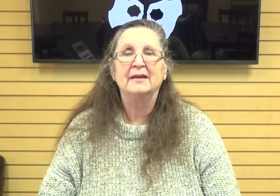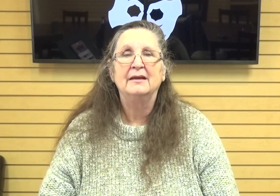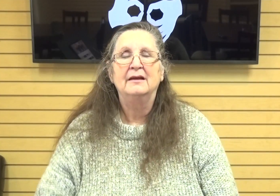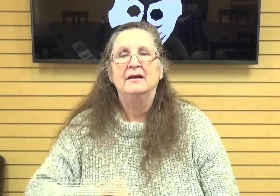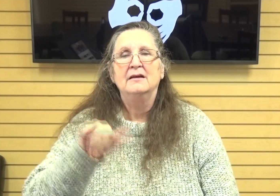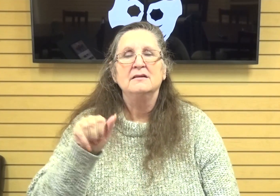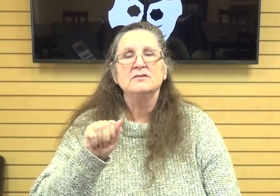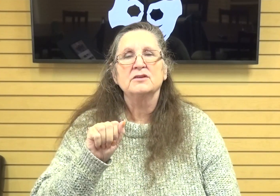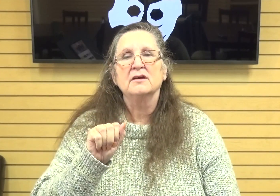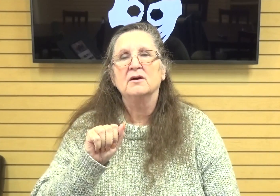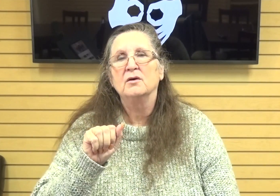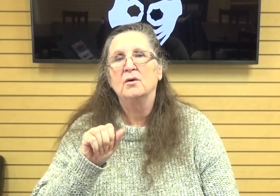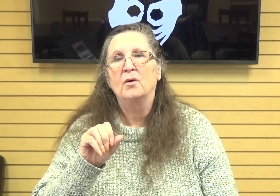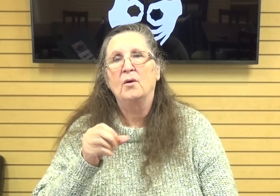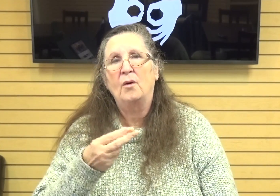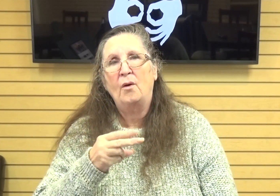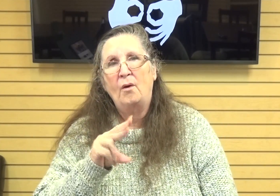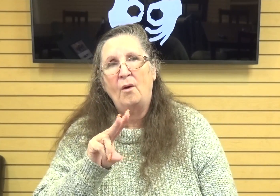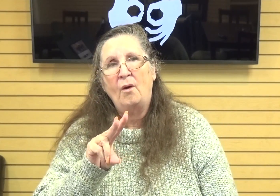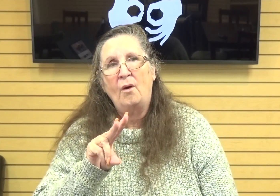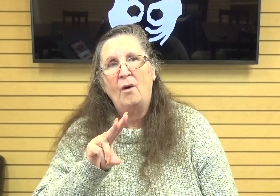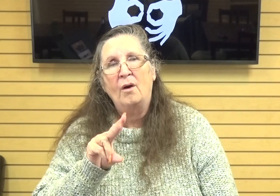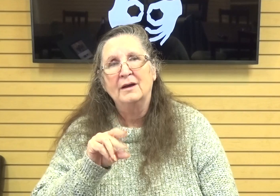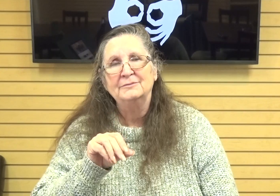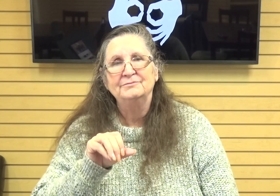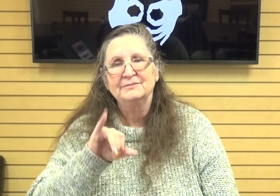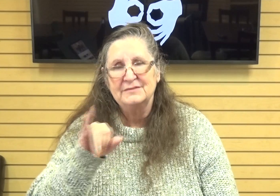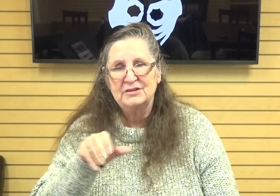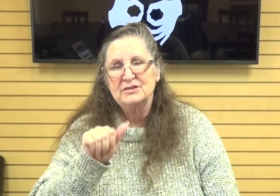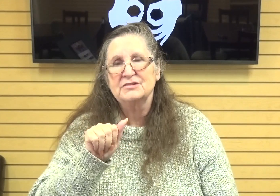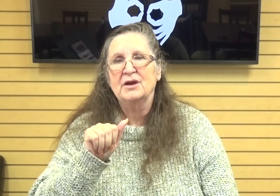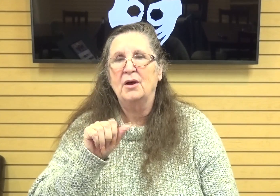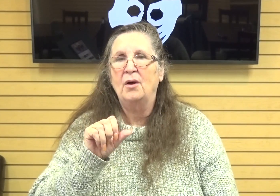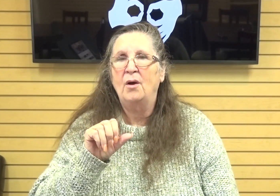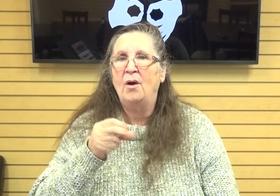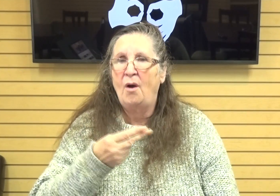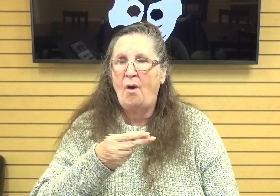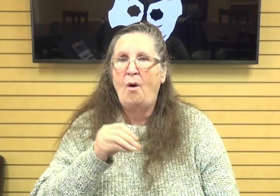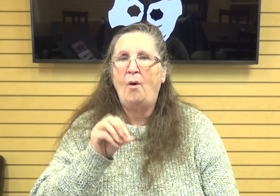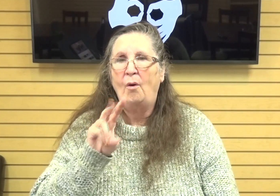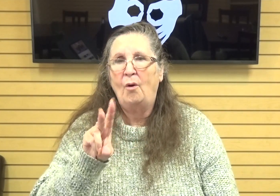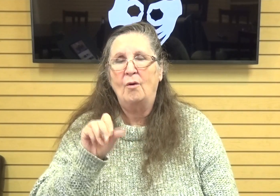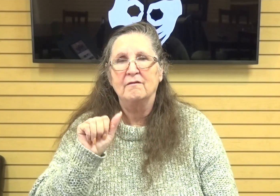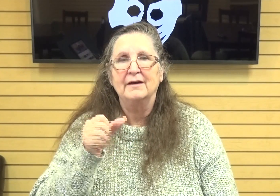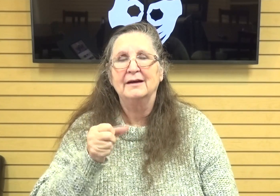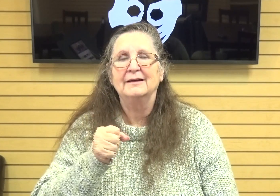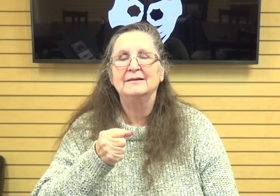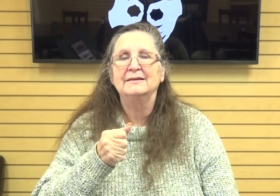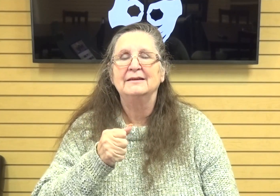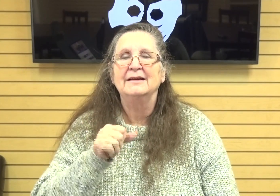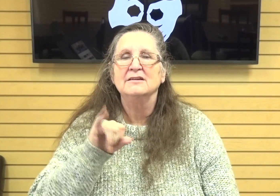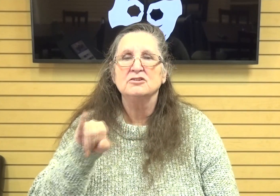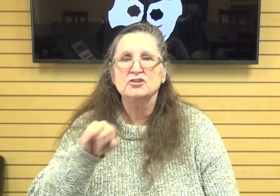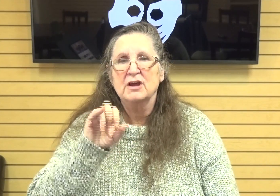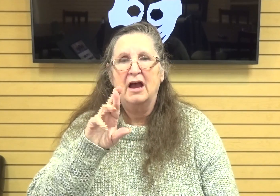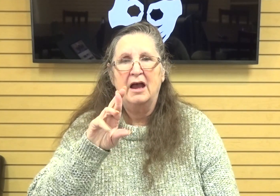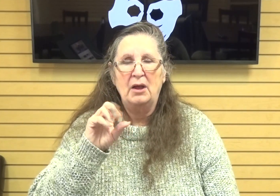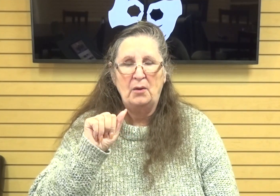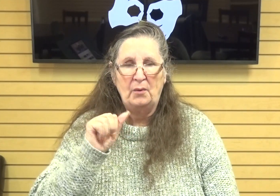jireh the lord our provider genesis 22 14 we're familiar with abraham's test